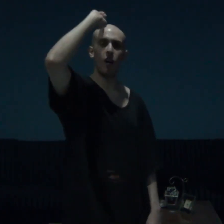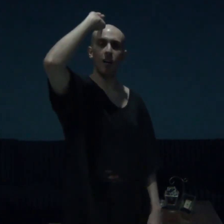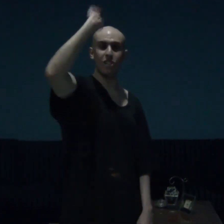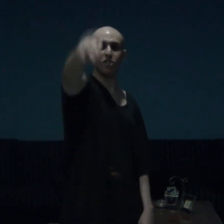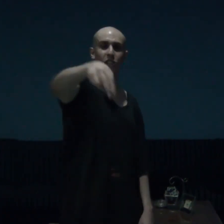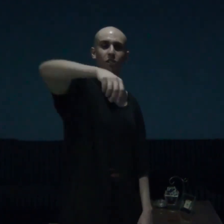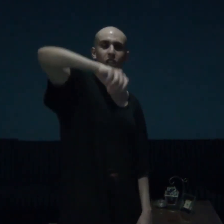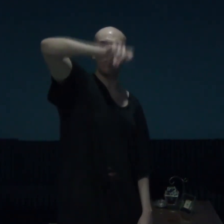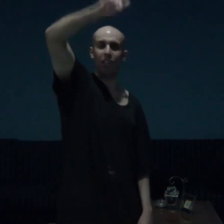and sayonara.